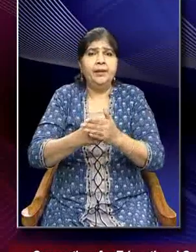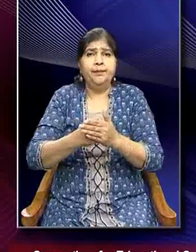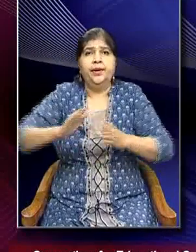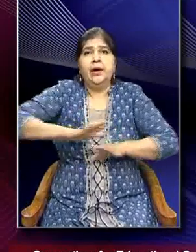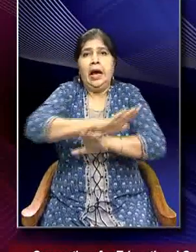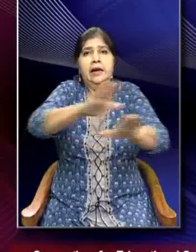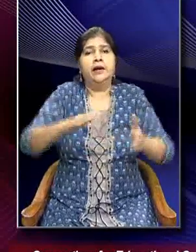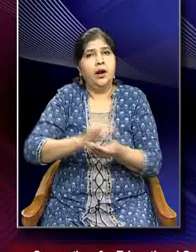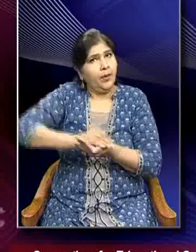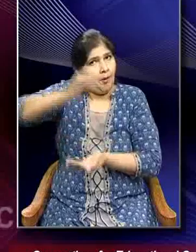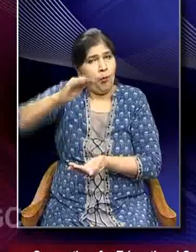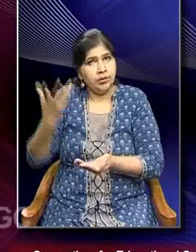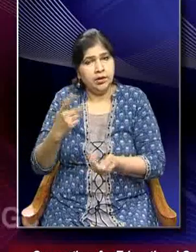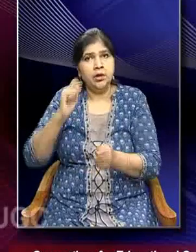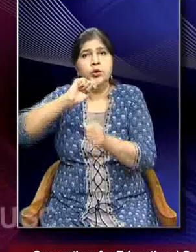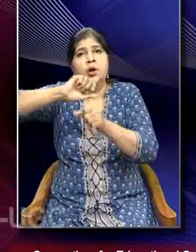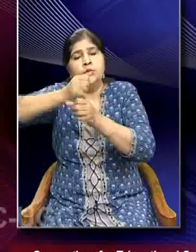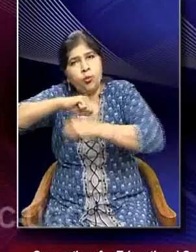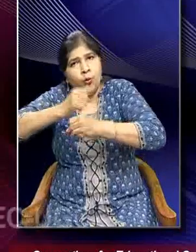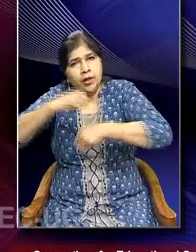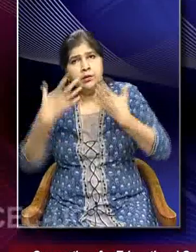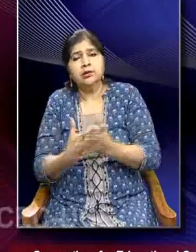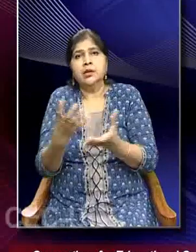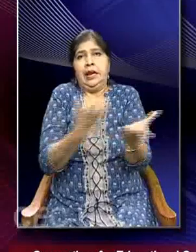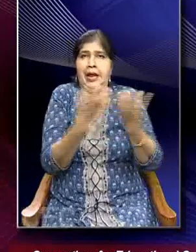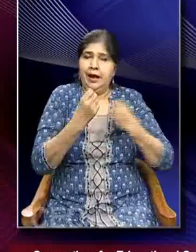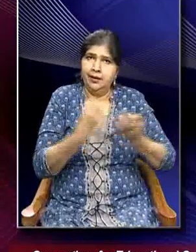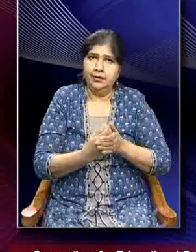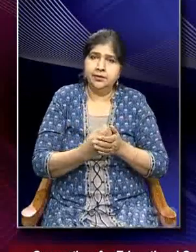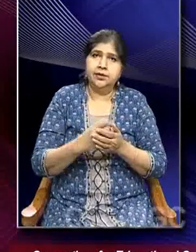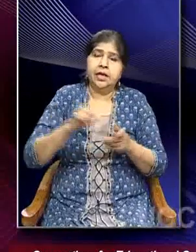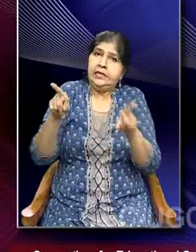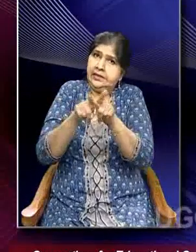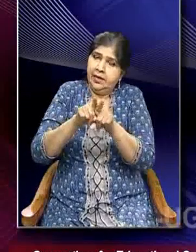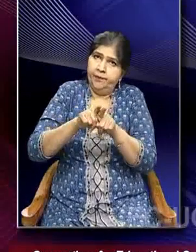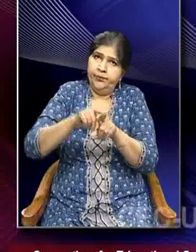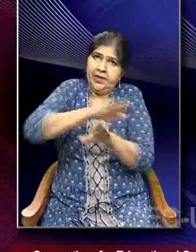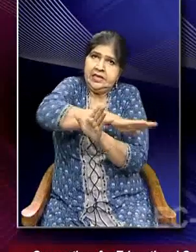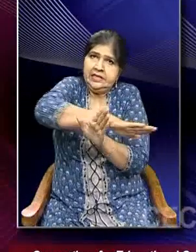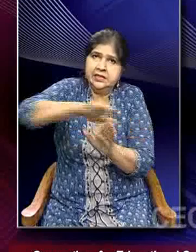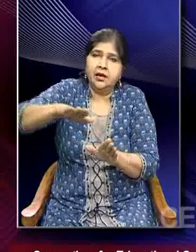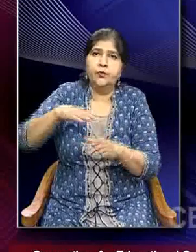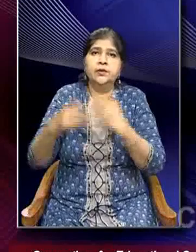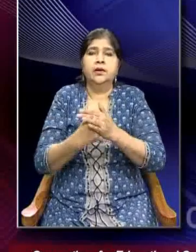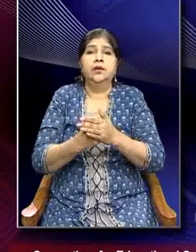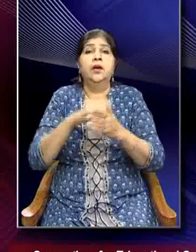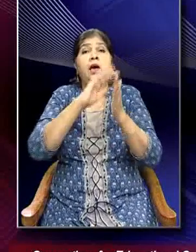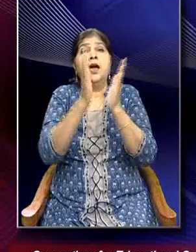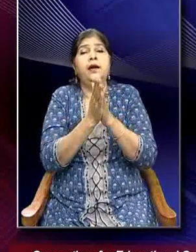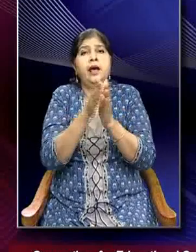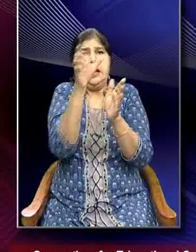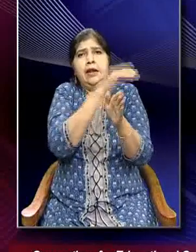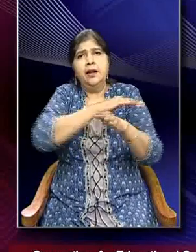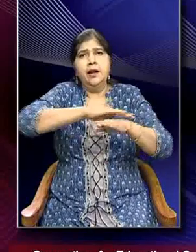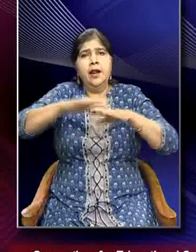deposits, whereas surface mining, also known as strip mining removes entire layers of